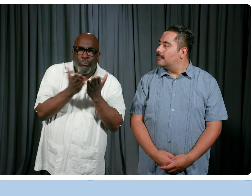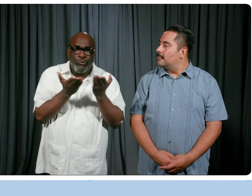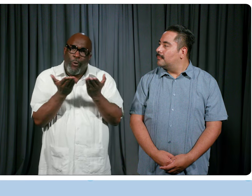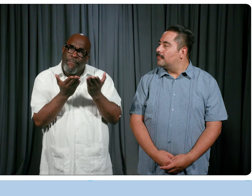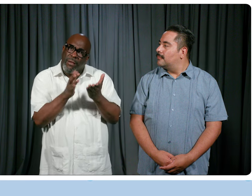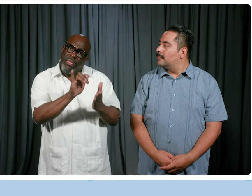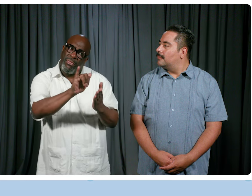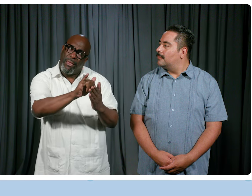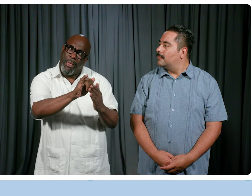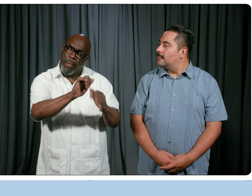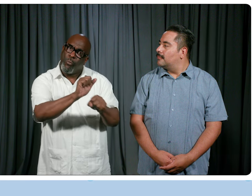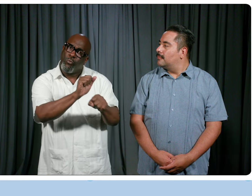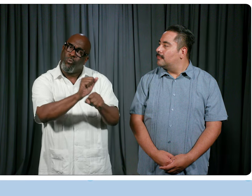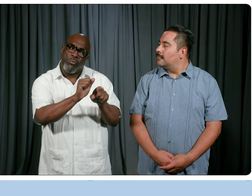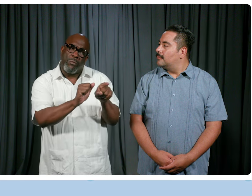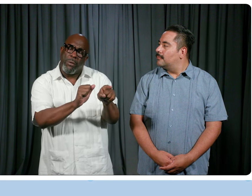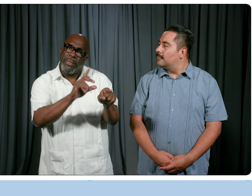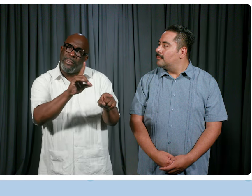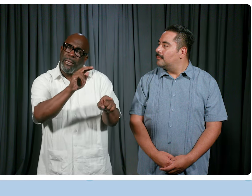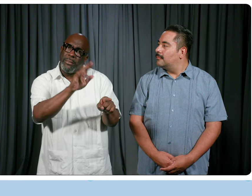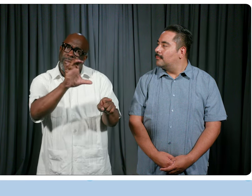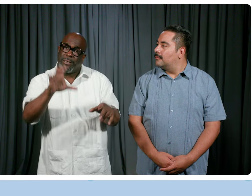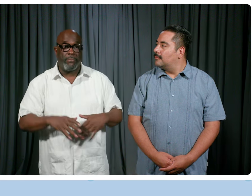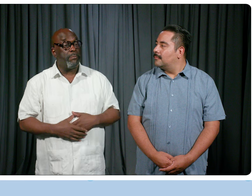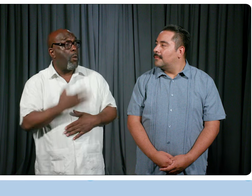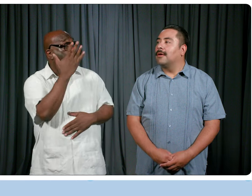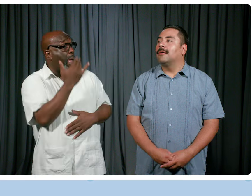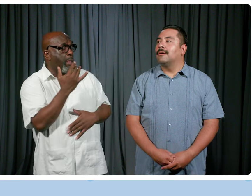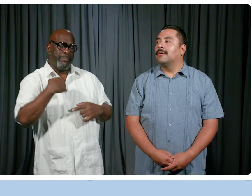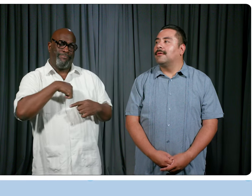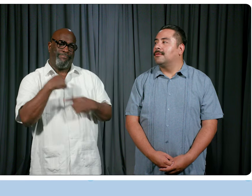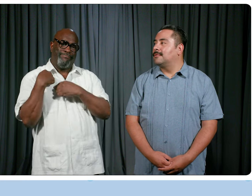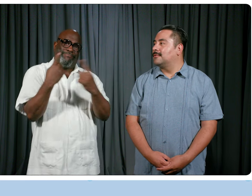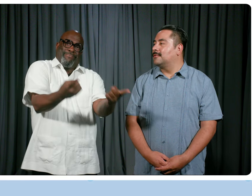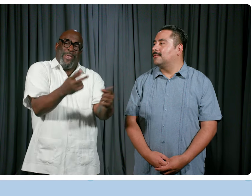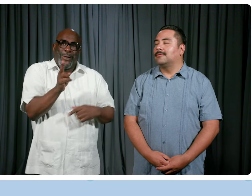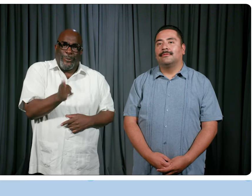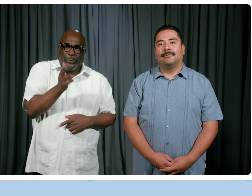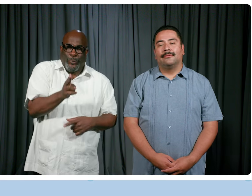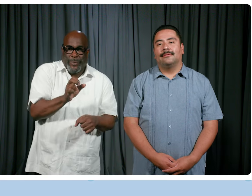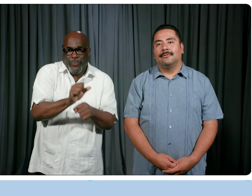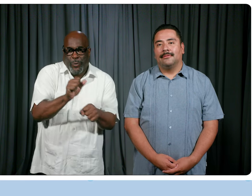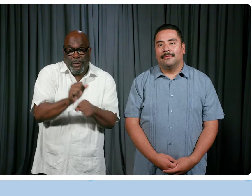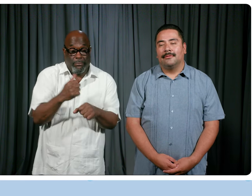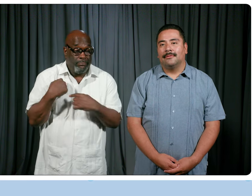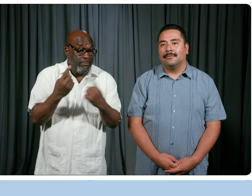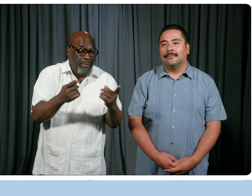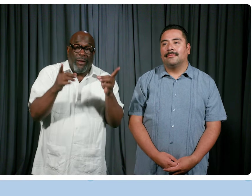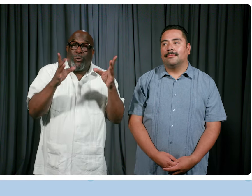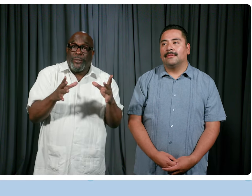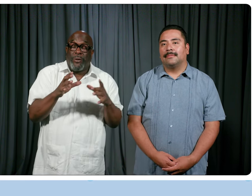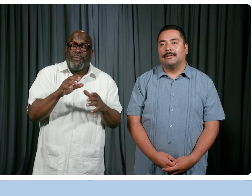serving in this role for the DNCC. I have a long history working in the disability community. I've been the director of the